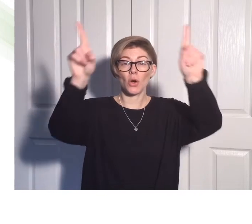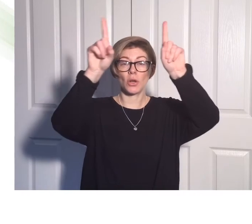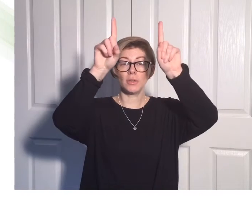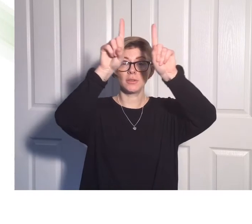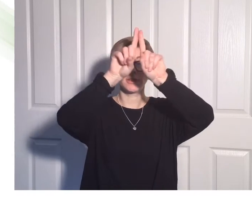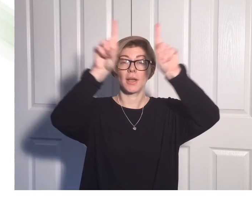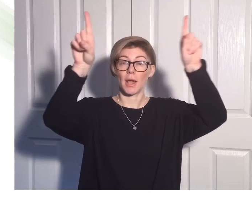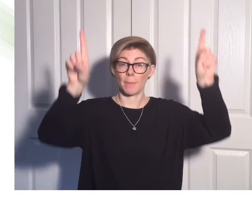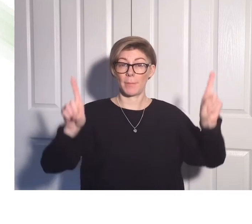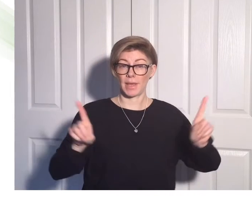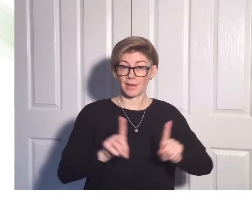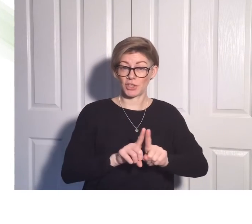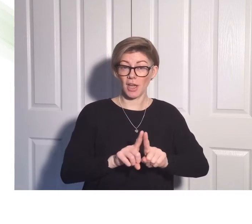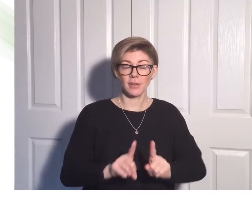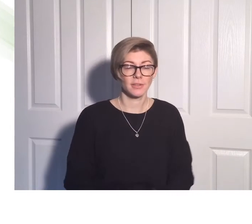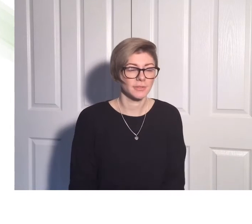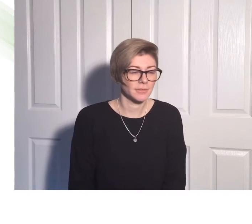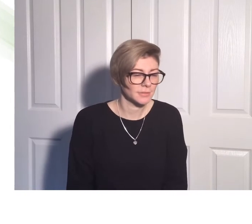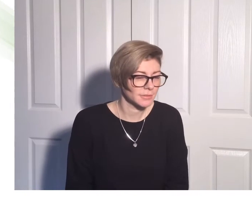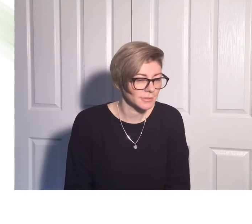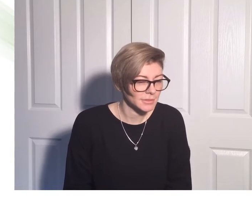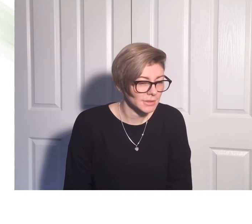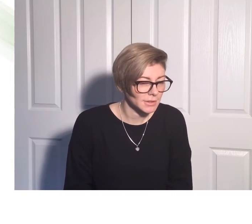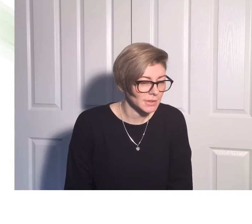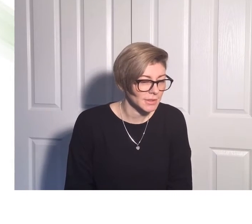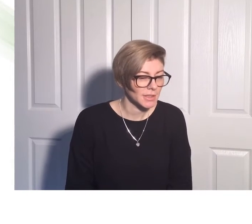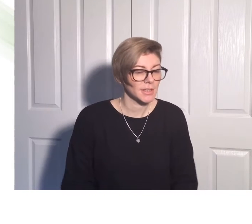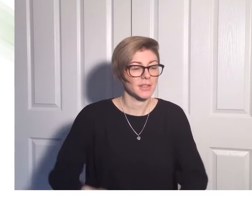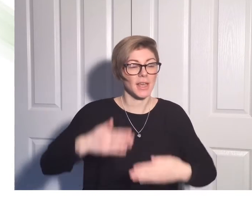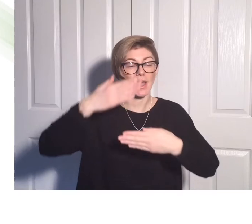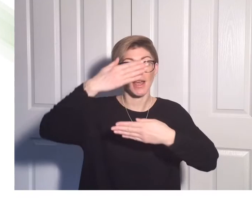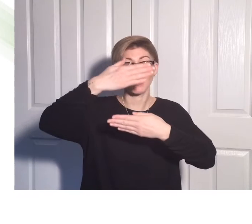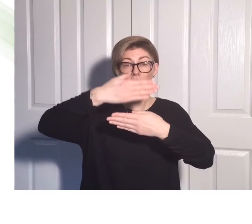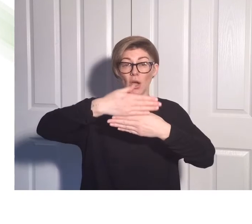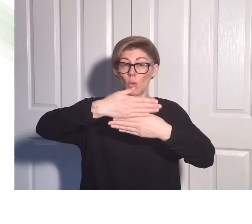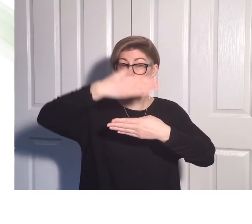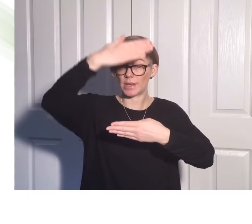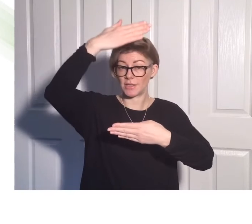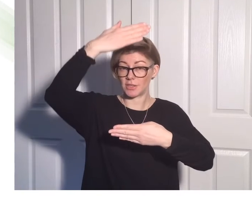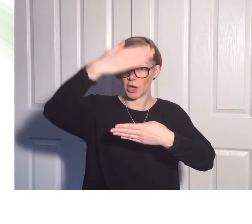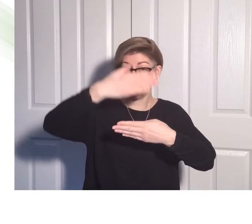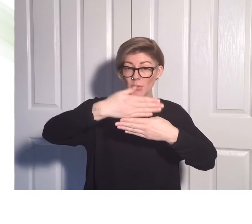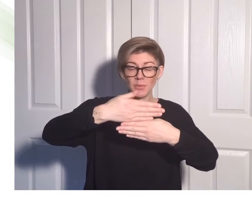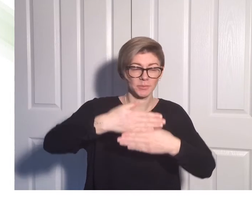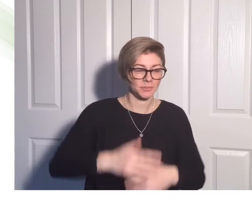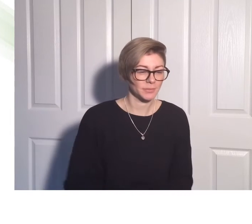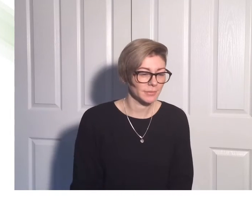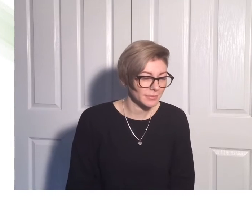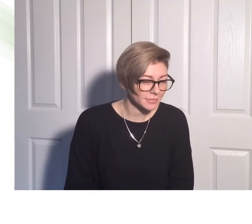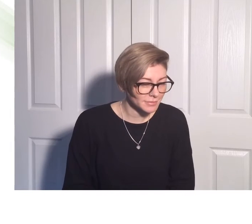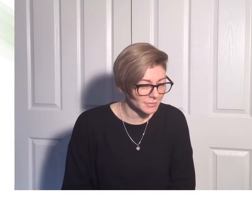on the wall a picture. There's a window,